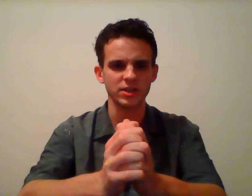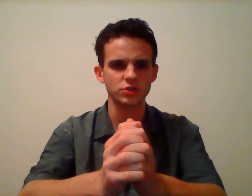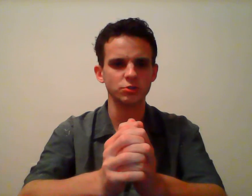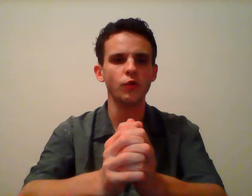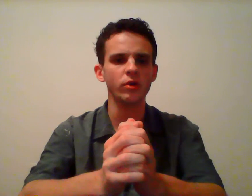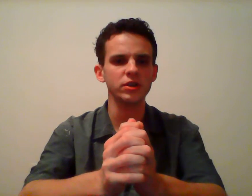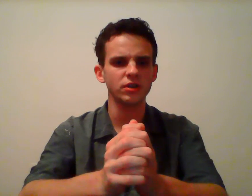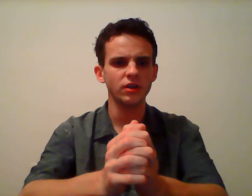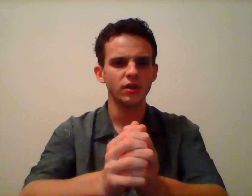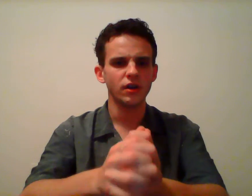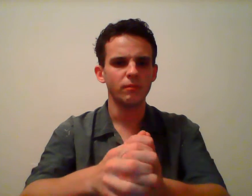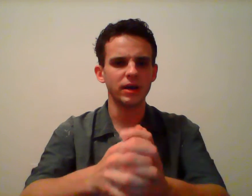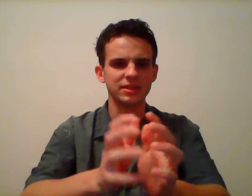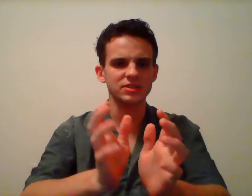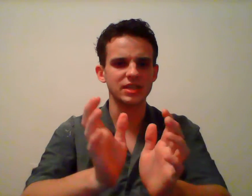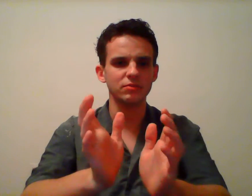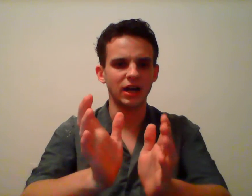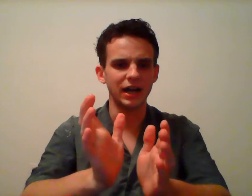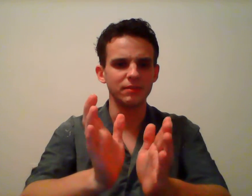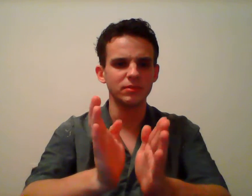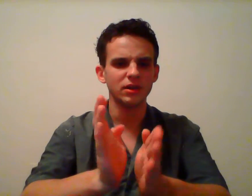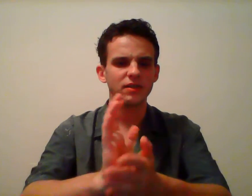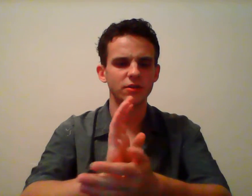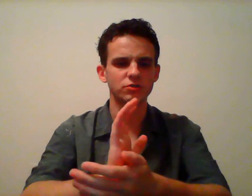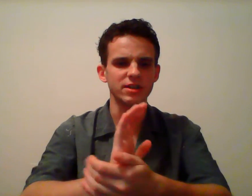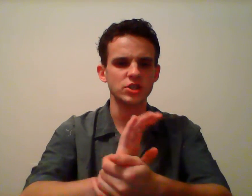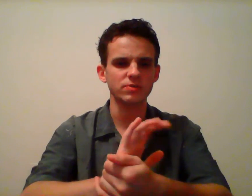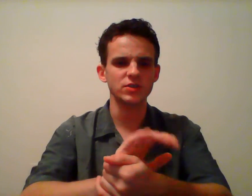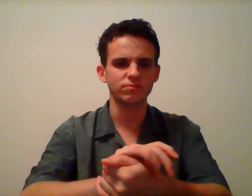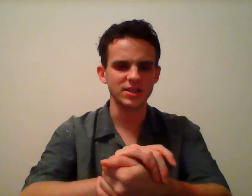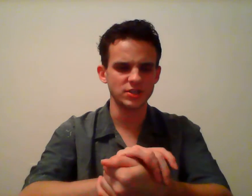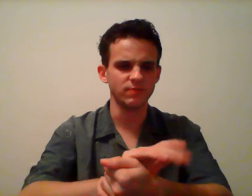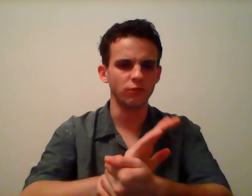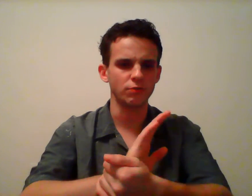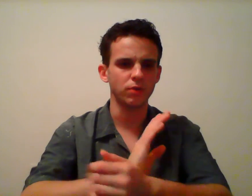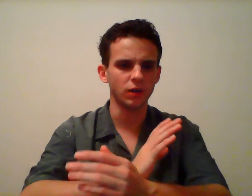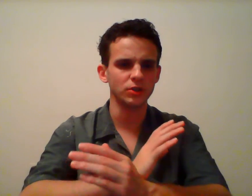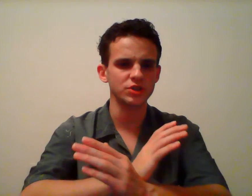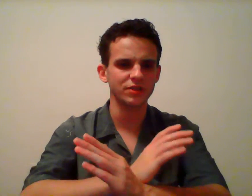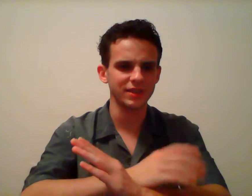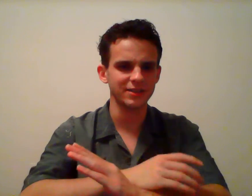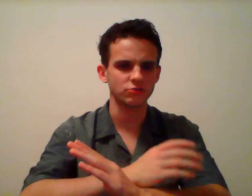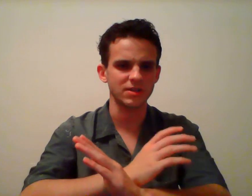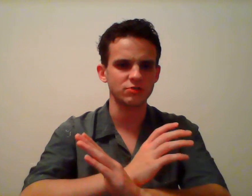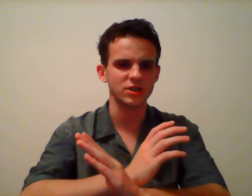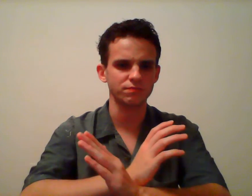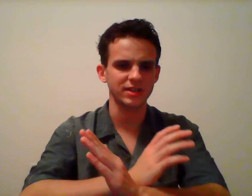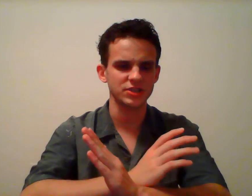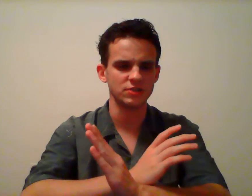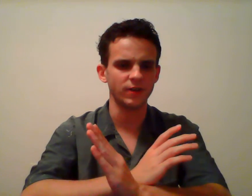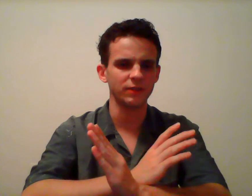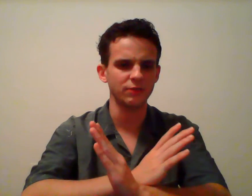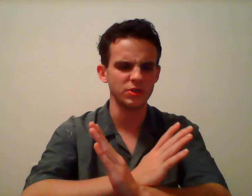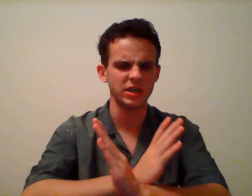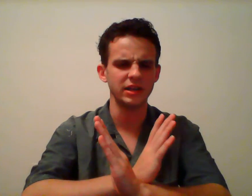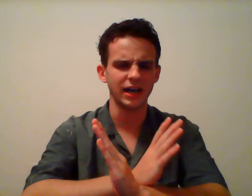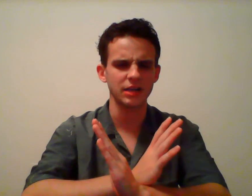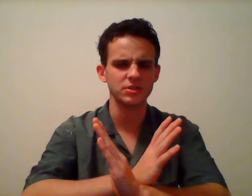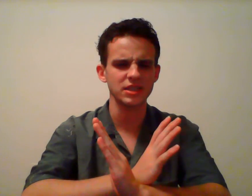register for it, but at the same time, there's registration process involved with publishing things, there's registration process involved even with an anonymous